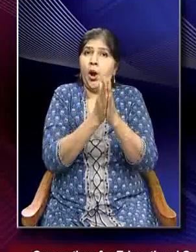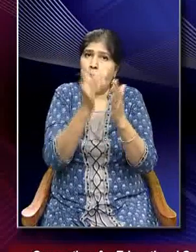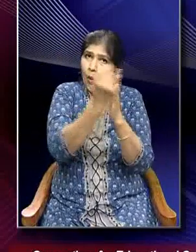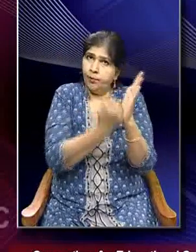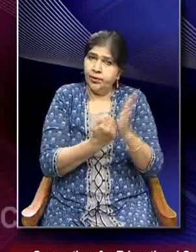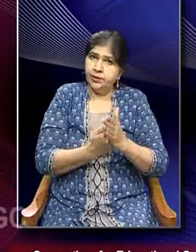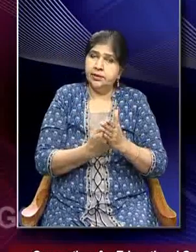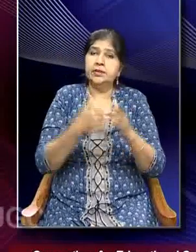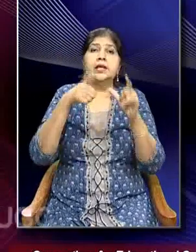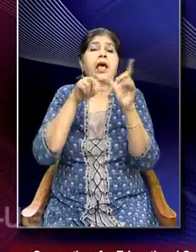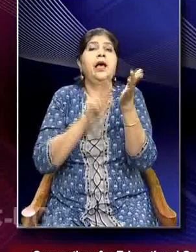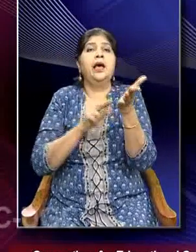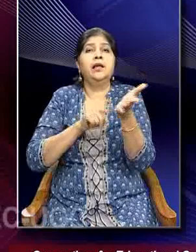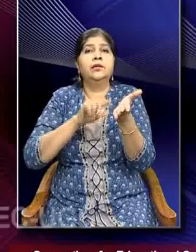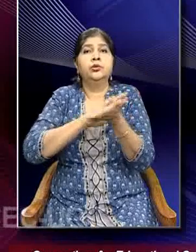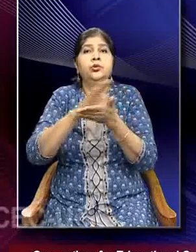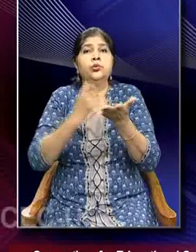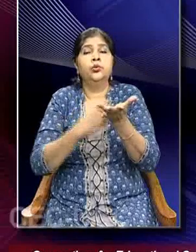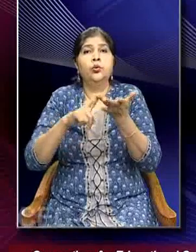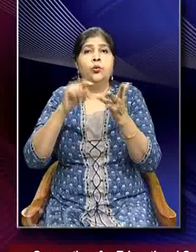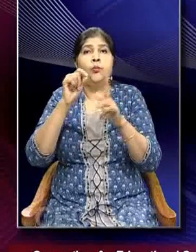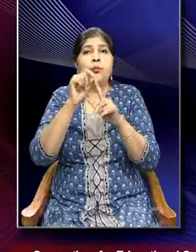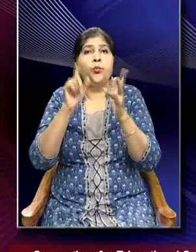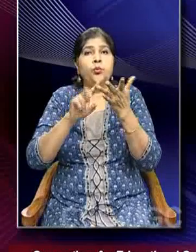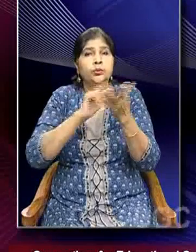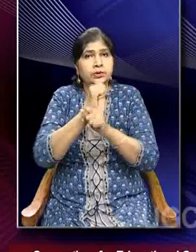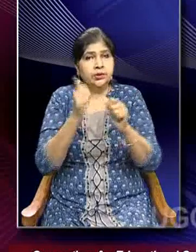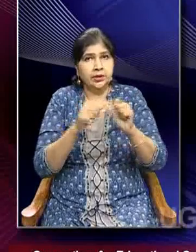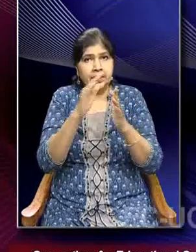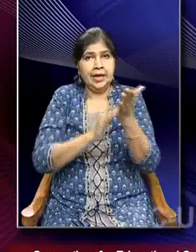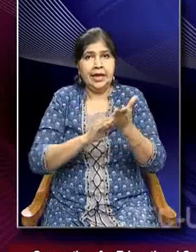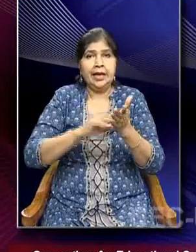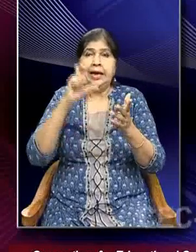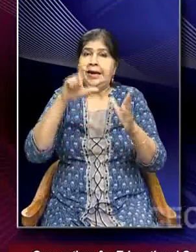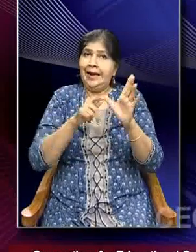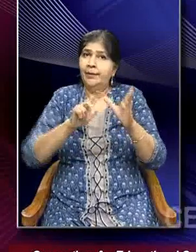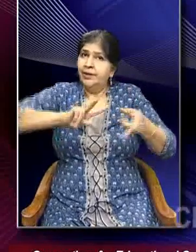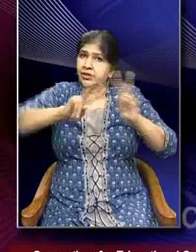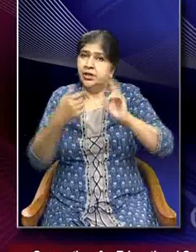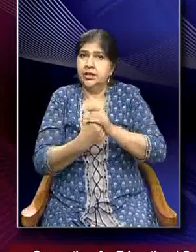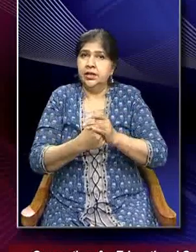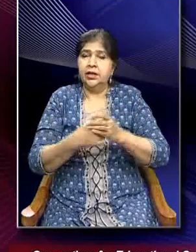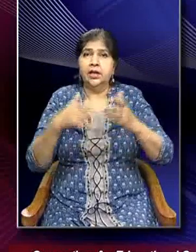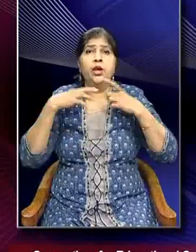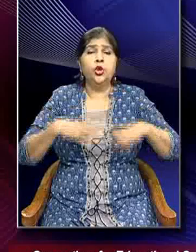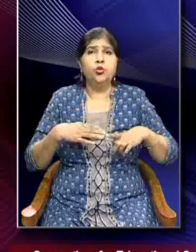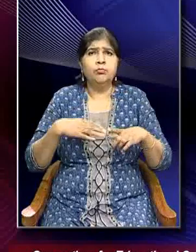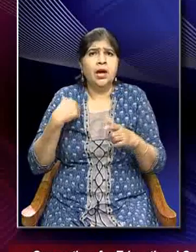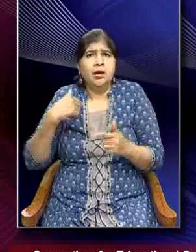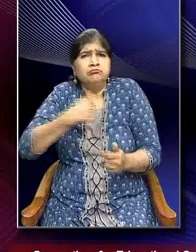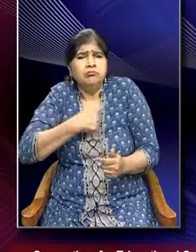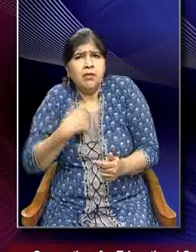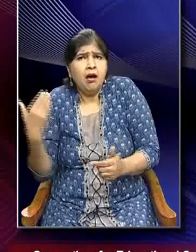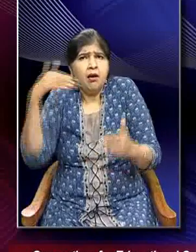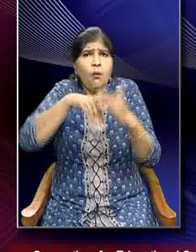anthropogenic climate change, because human induced factors are most important when we